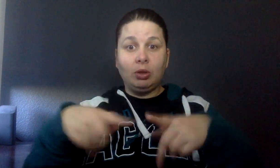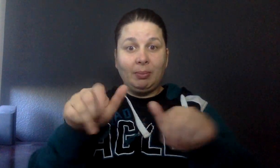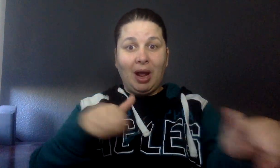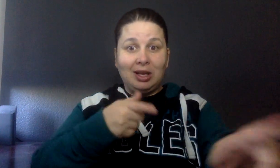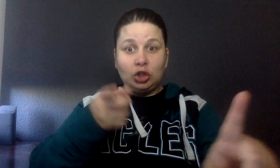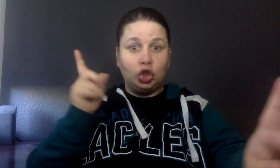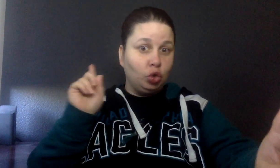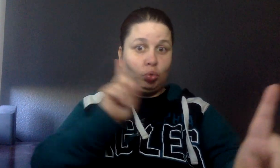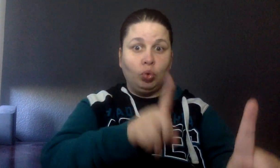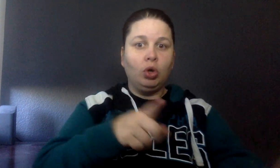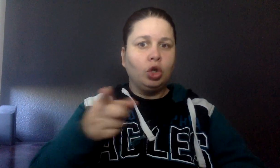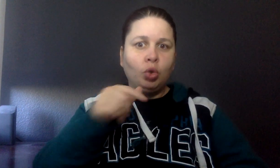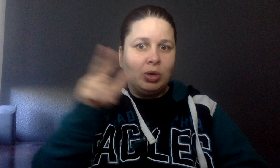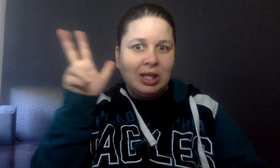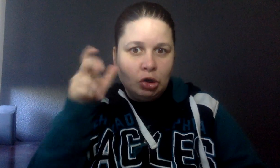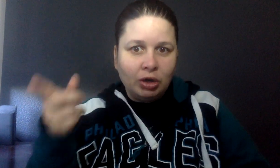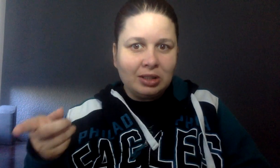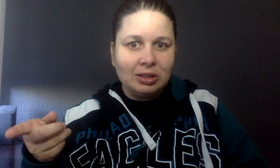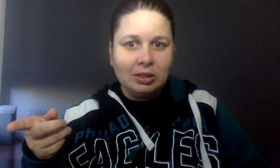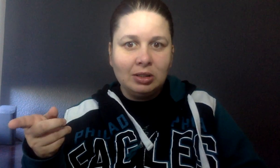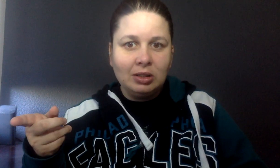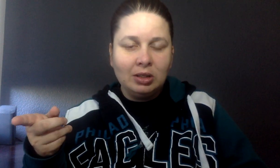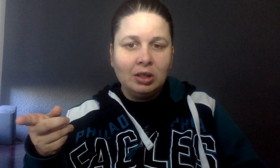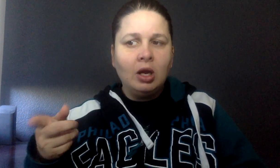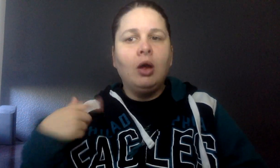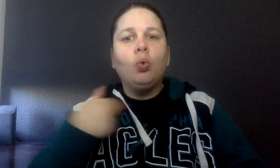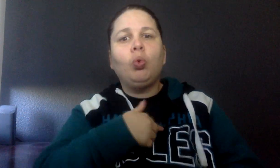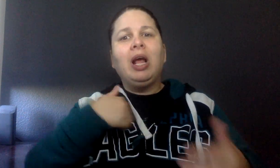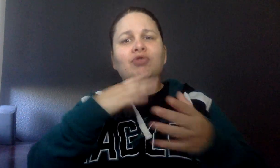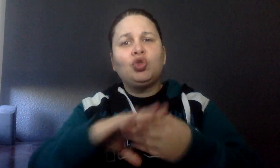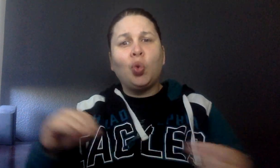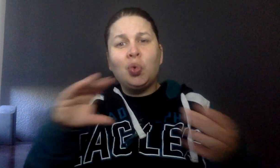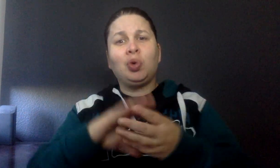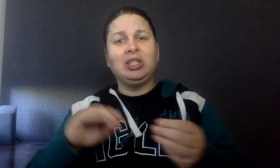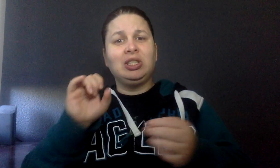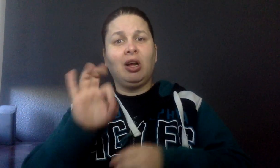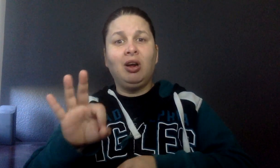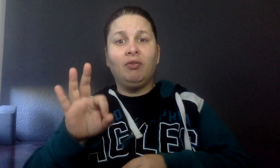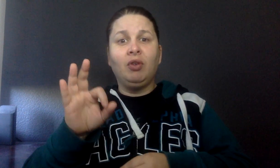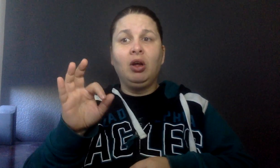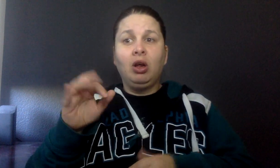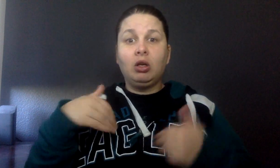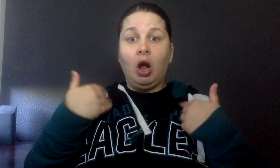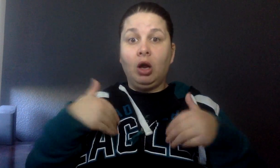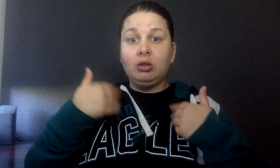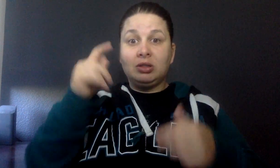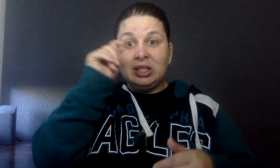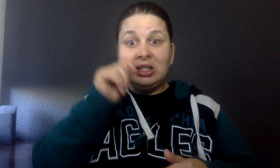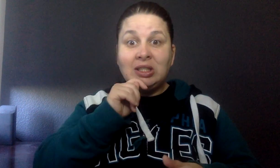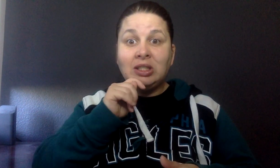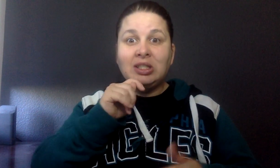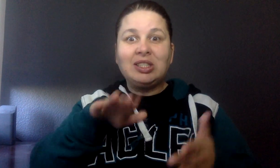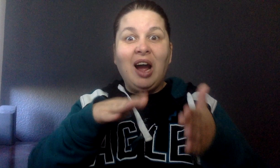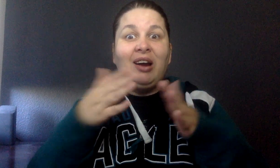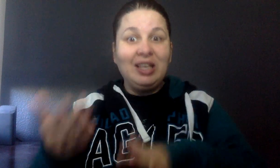coming behind you, if want to hear it. We have people who young, cheating, dying,